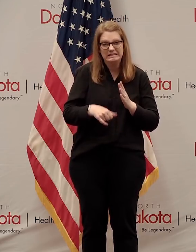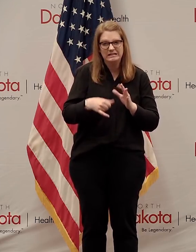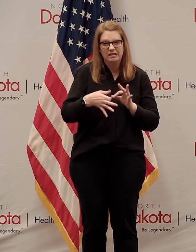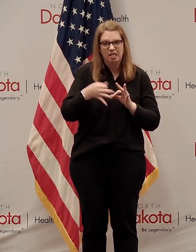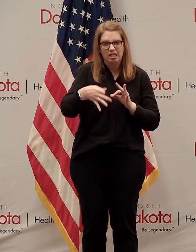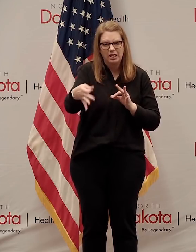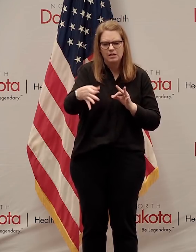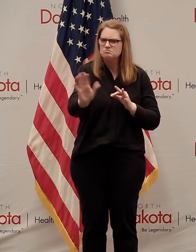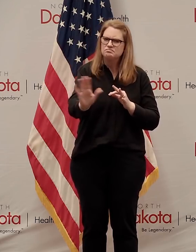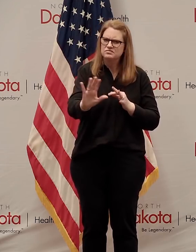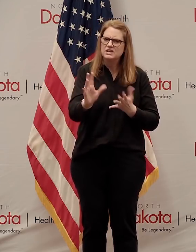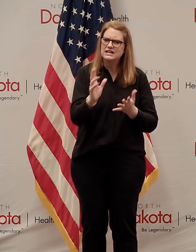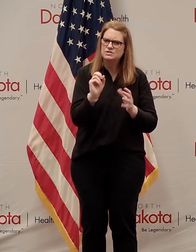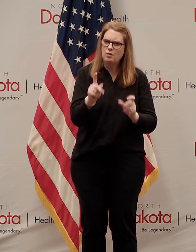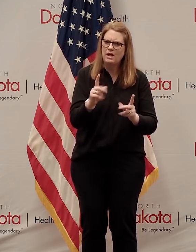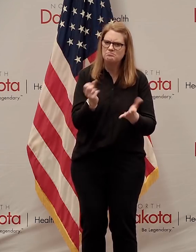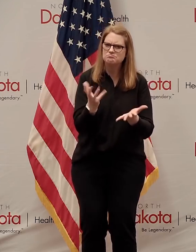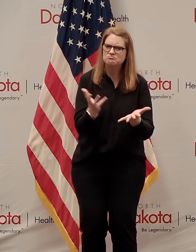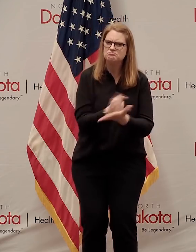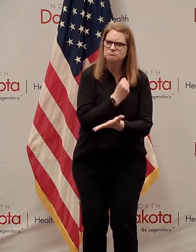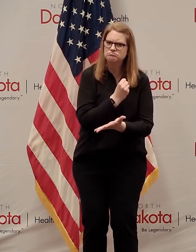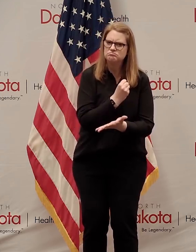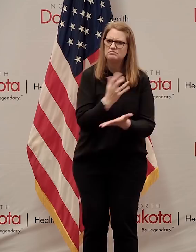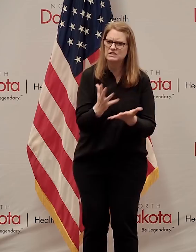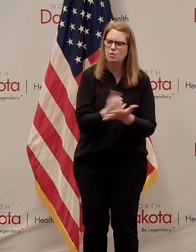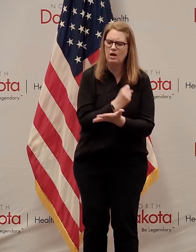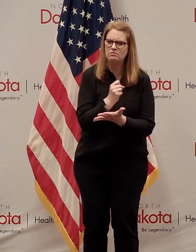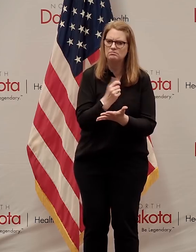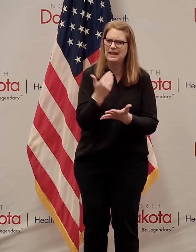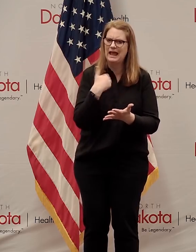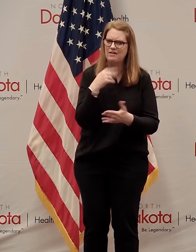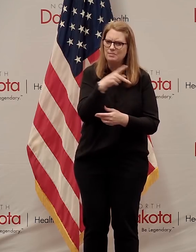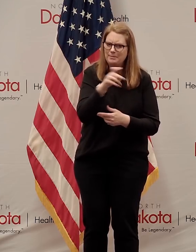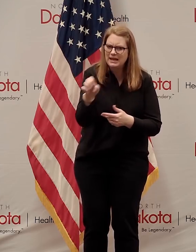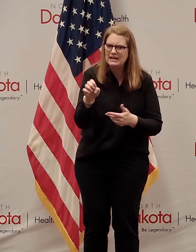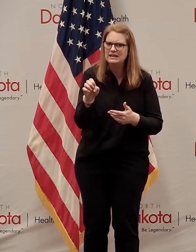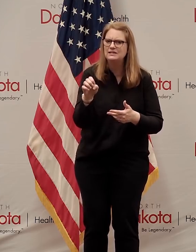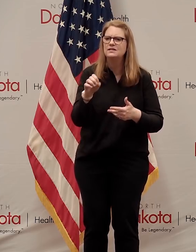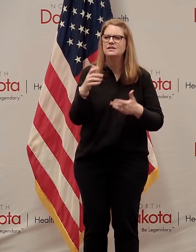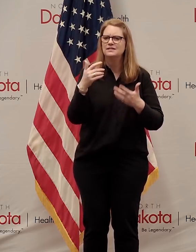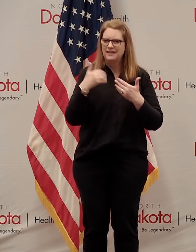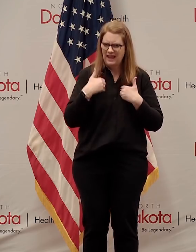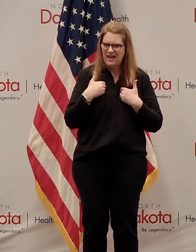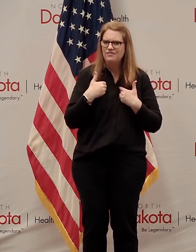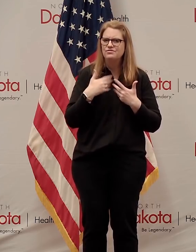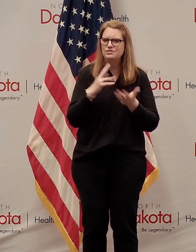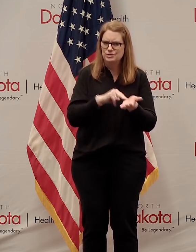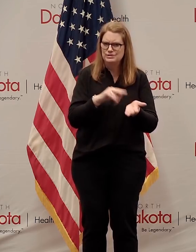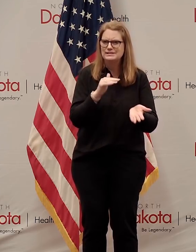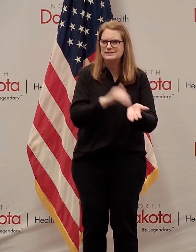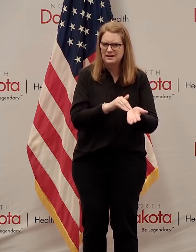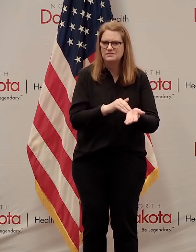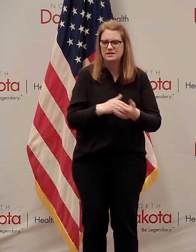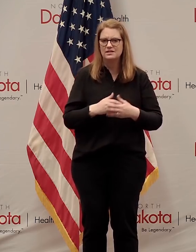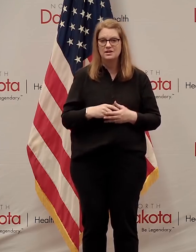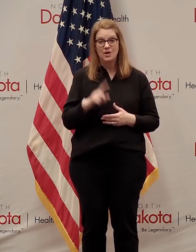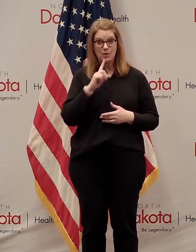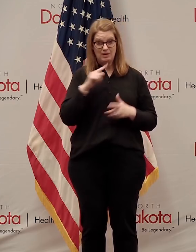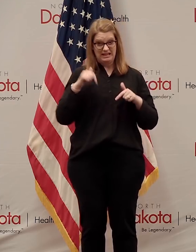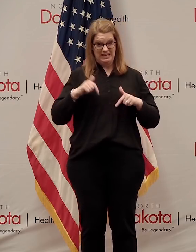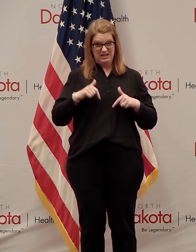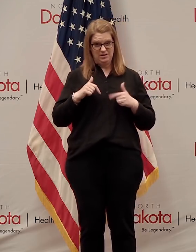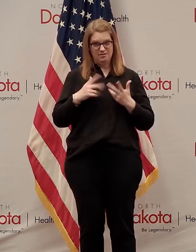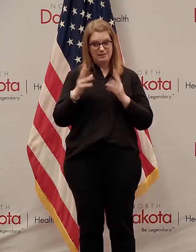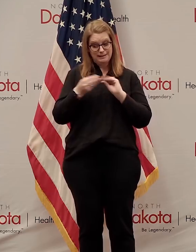this timeframe and take advantage of the fact that you may get a lot of attention because hospital bed counts are very low